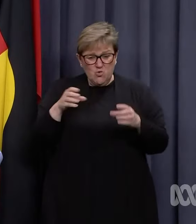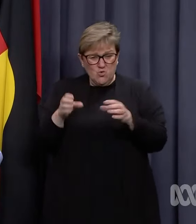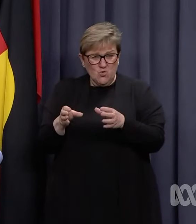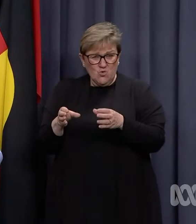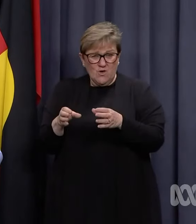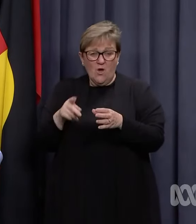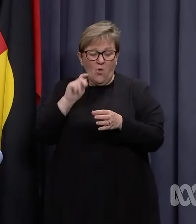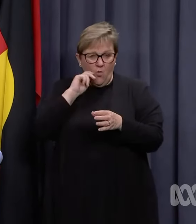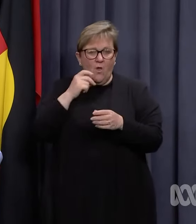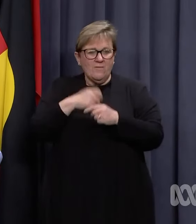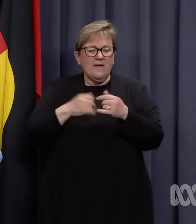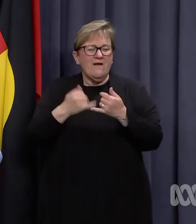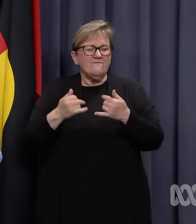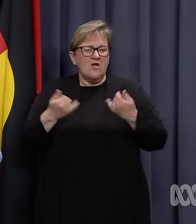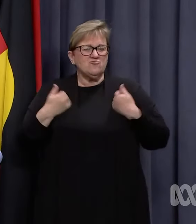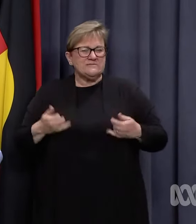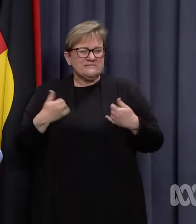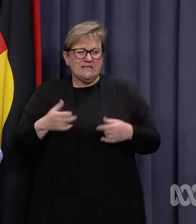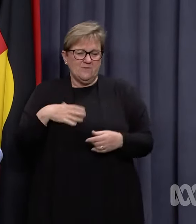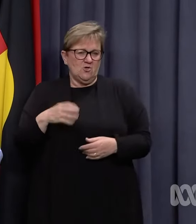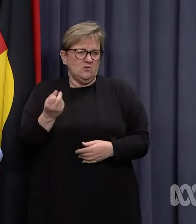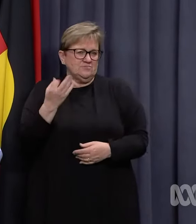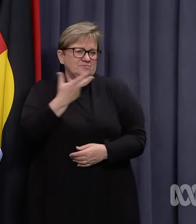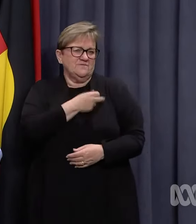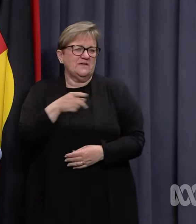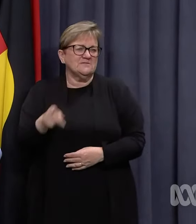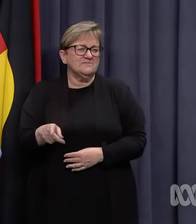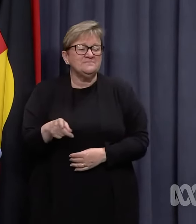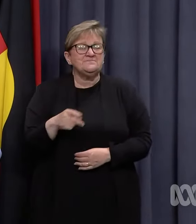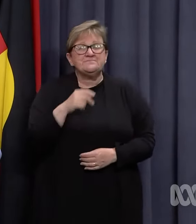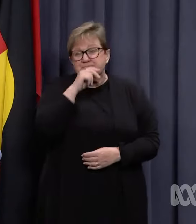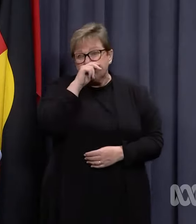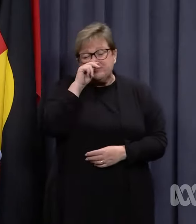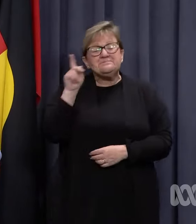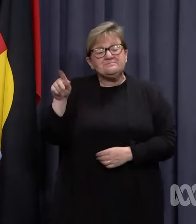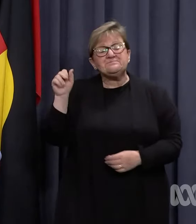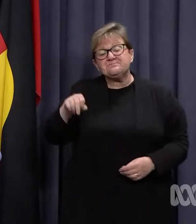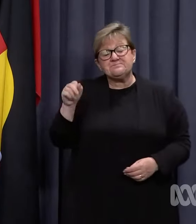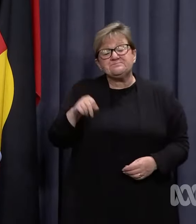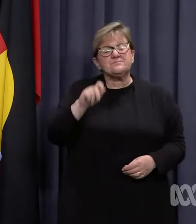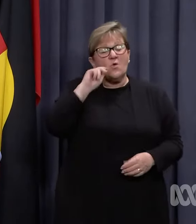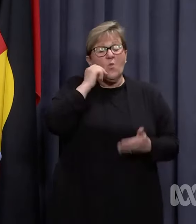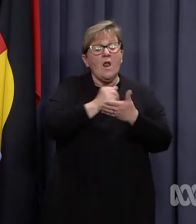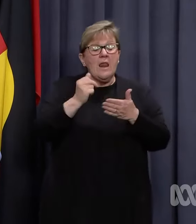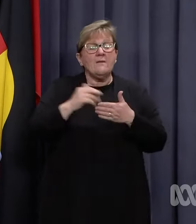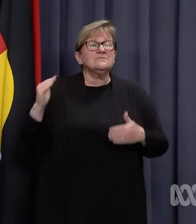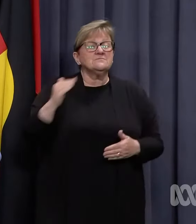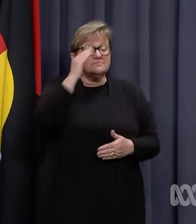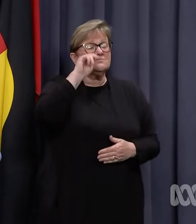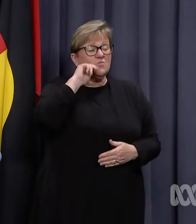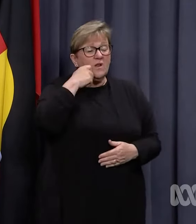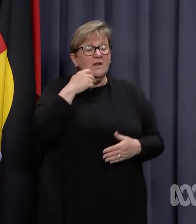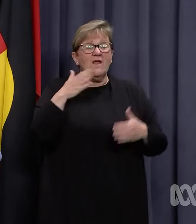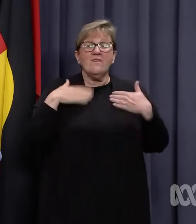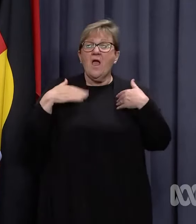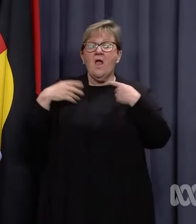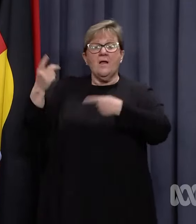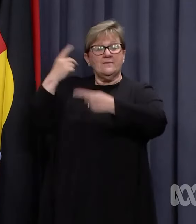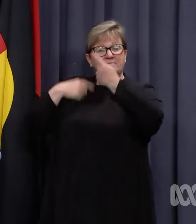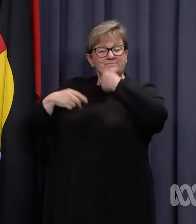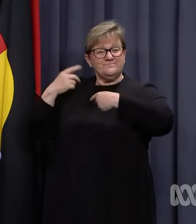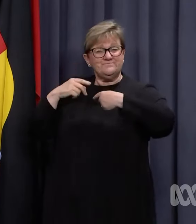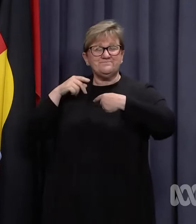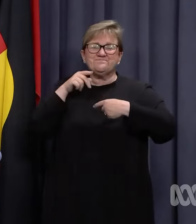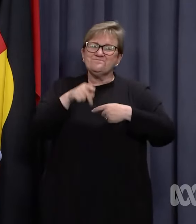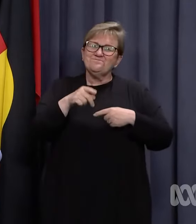a few, will get very sick as a result? There will be more cases and the public health advice is